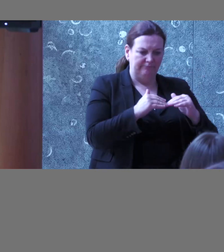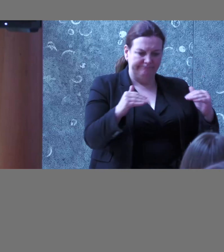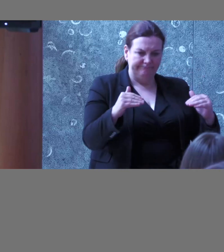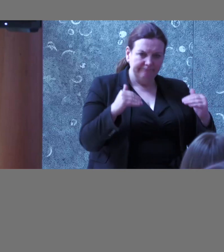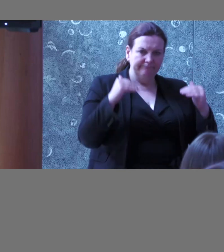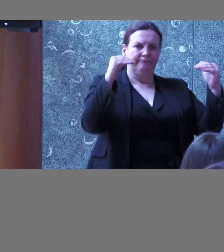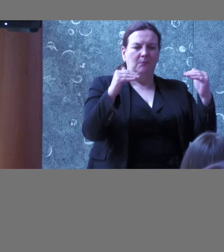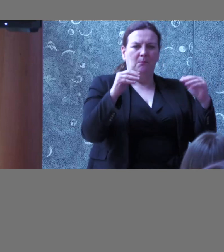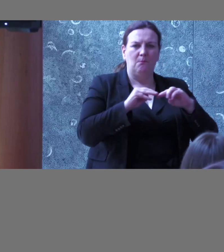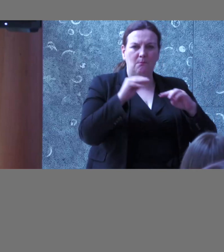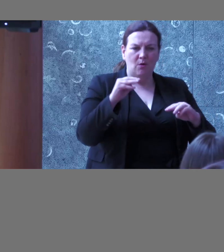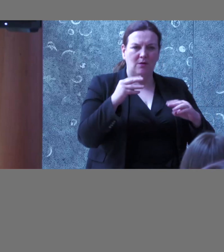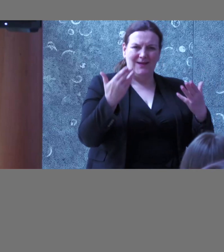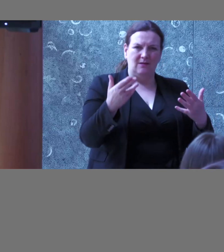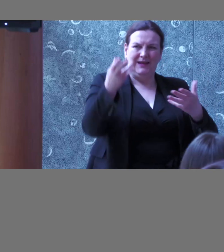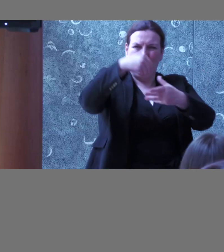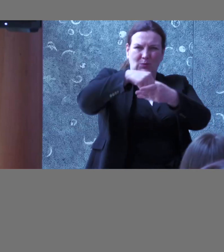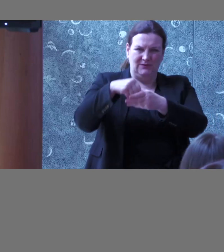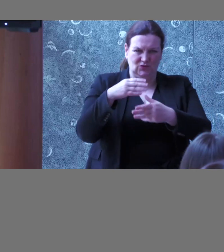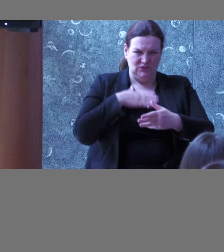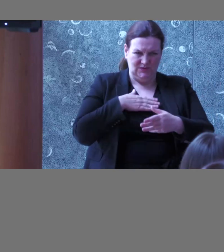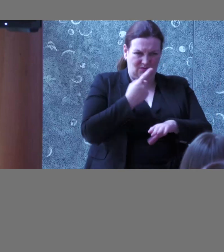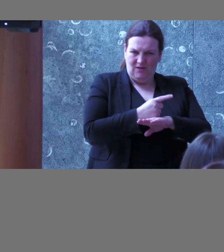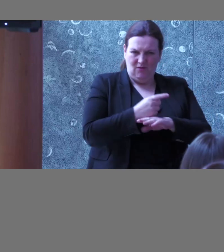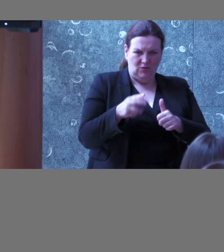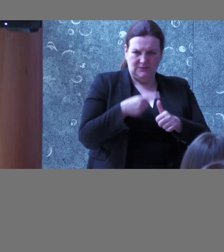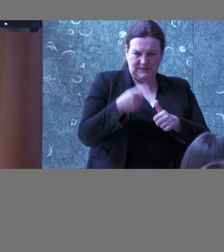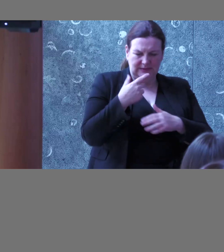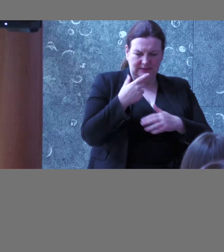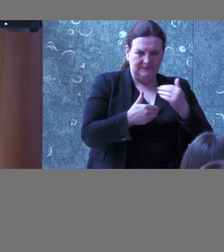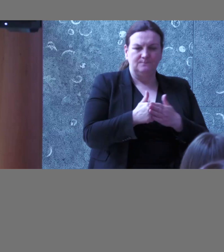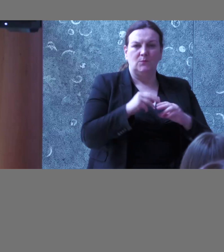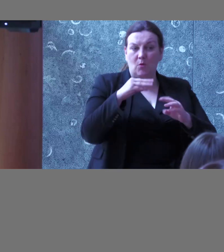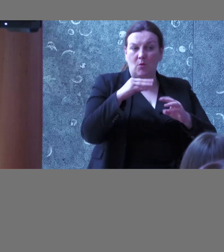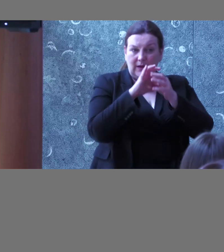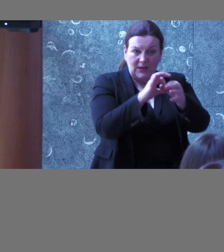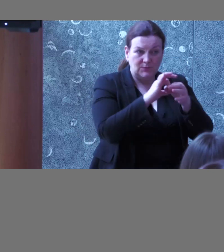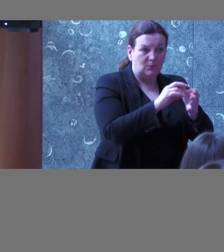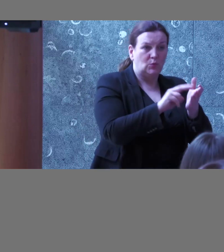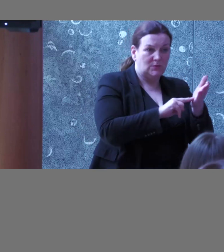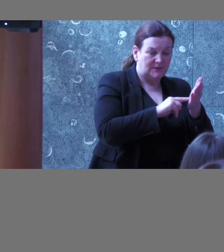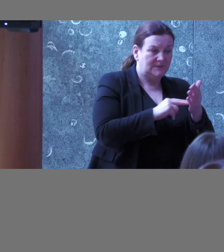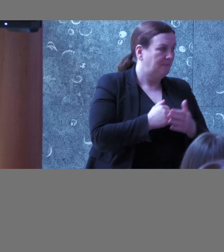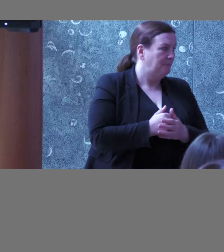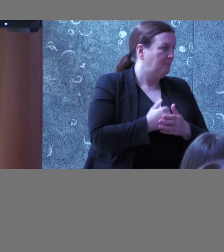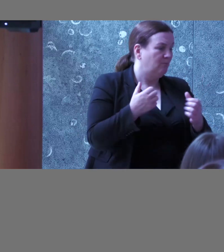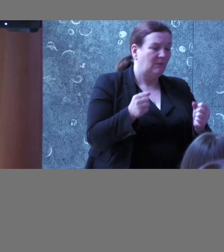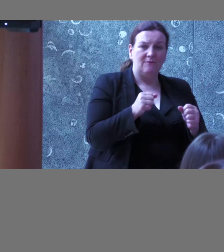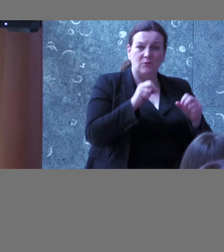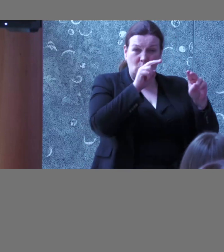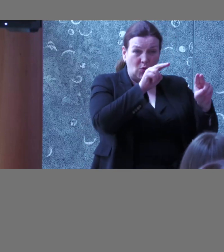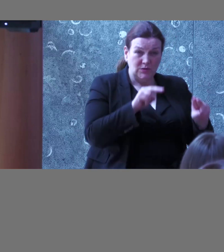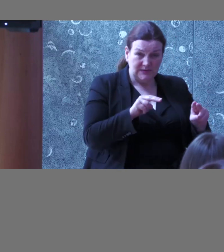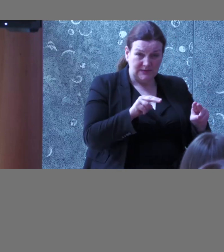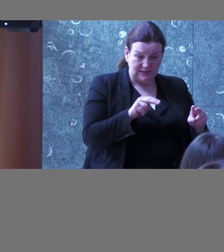be a bit more, you know, we strive to be inclusive by default, so when we're engaging with users and even when we're carrying out, let's say, our audits that